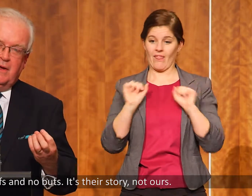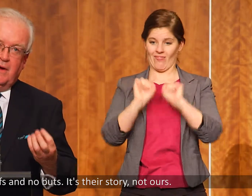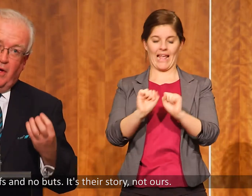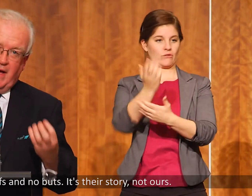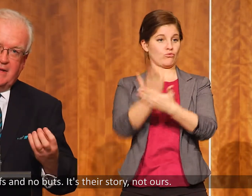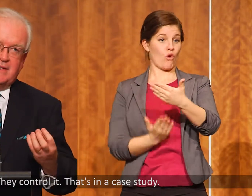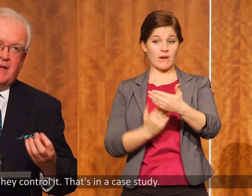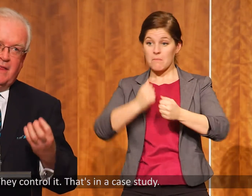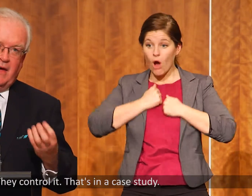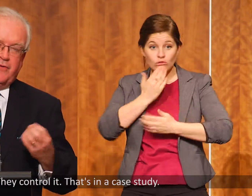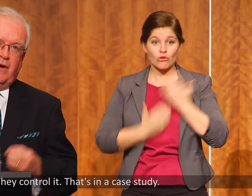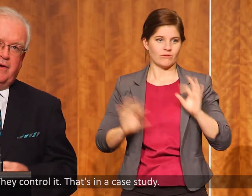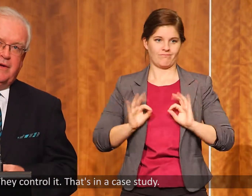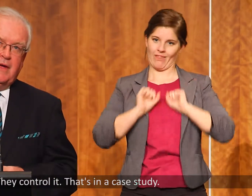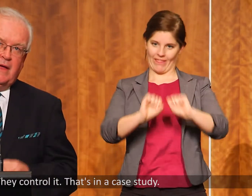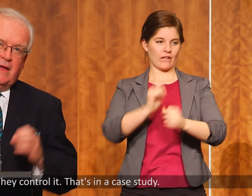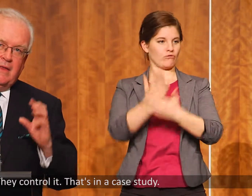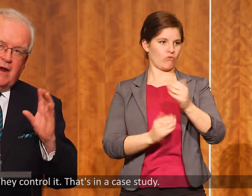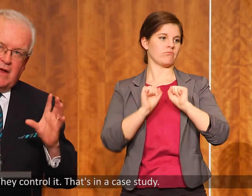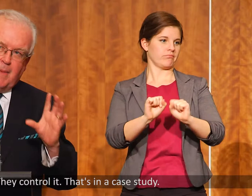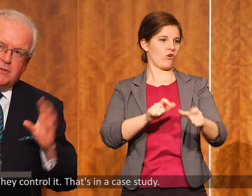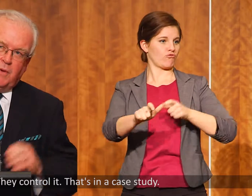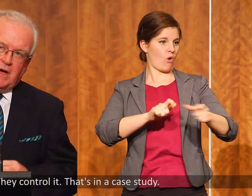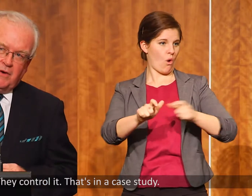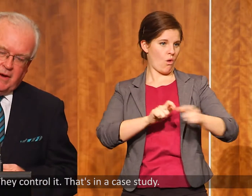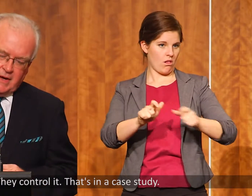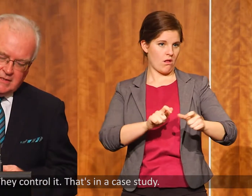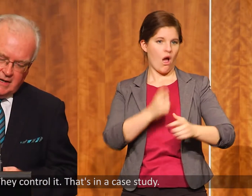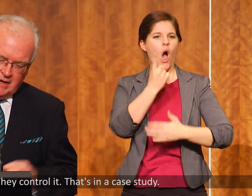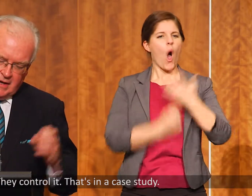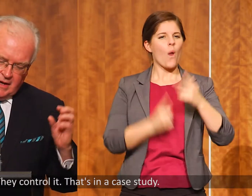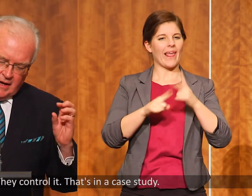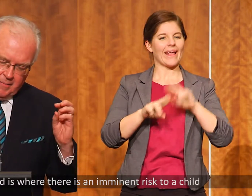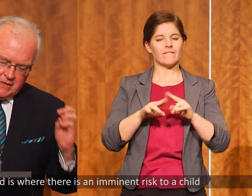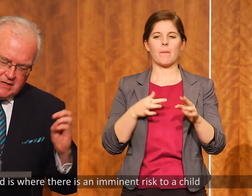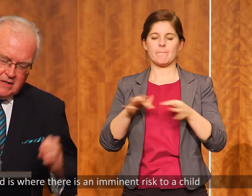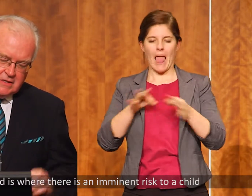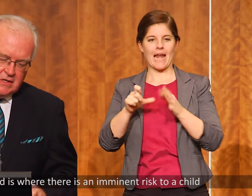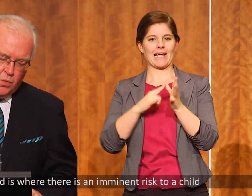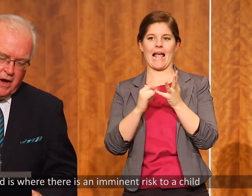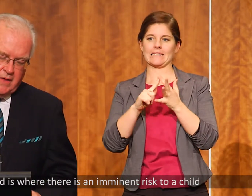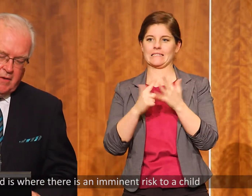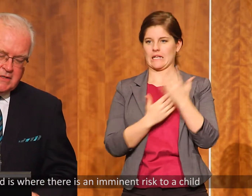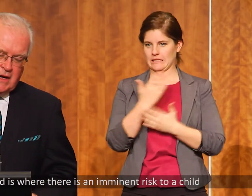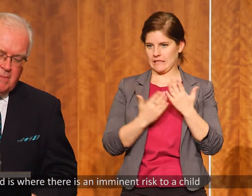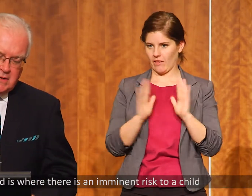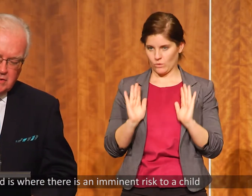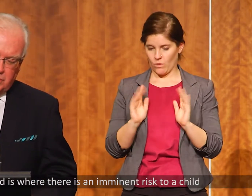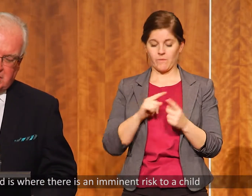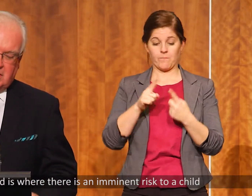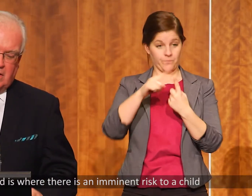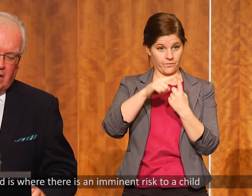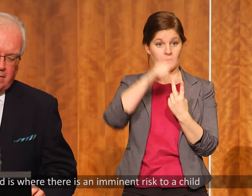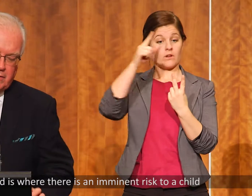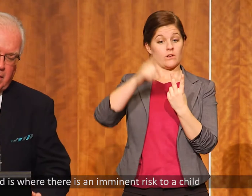story, not ours. They control it. That only happens where we go to run a case study. The second is where there is an imminent